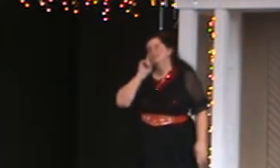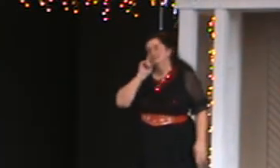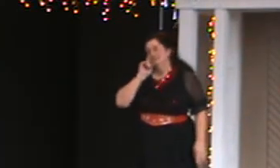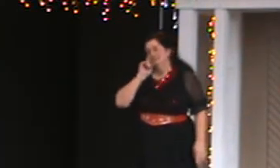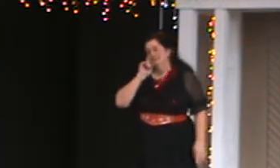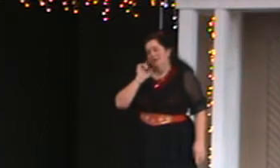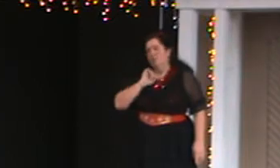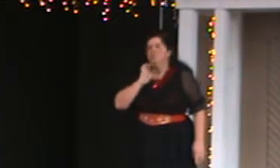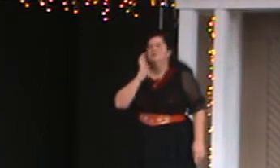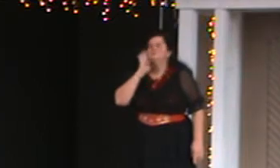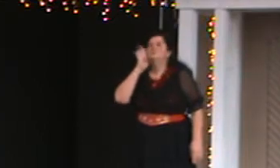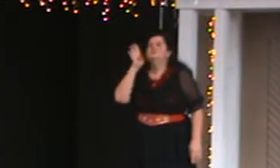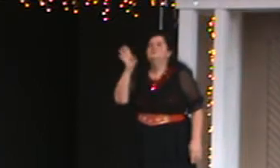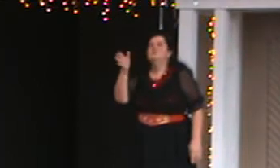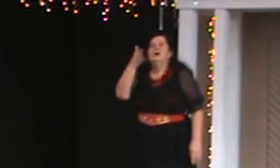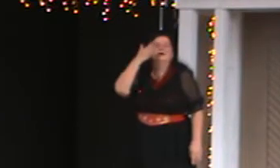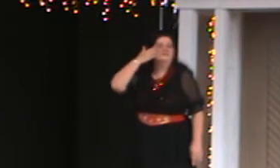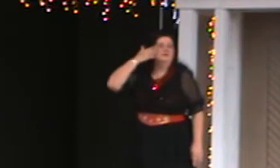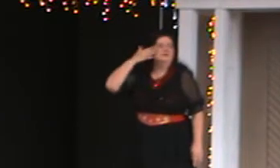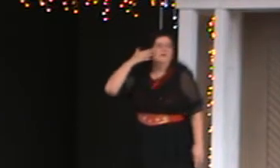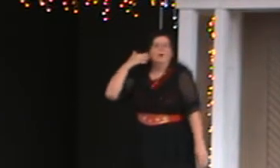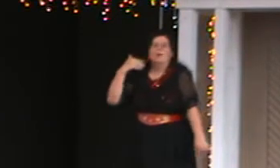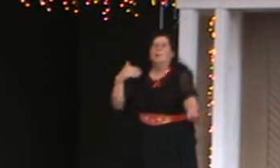I will drive home,